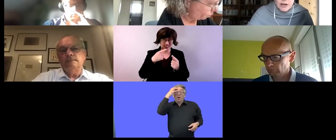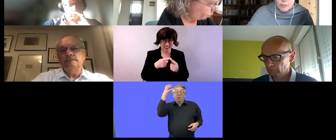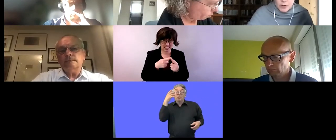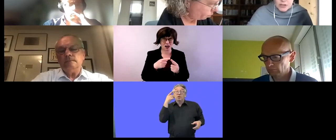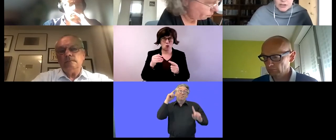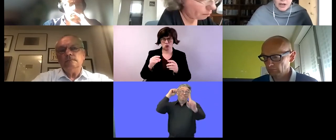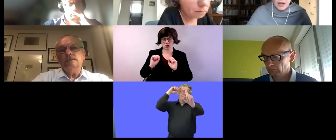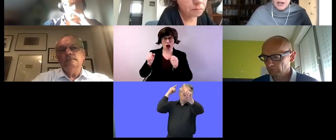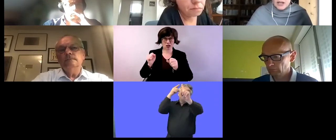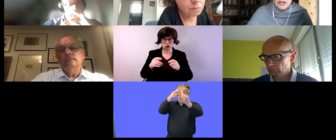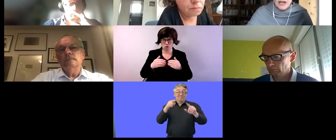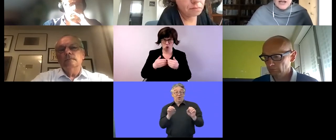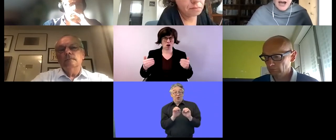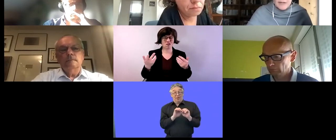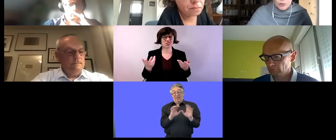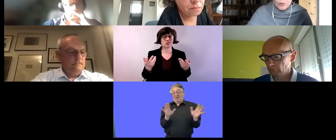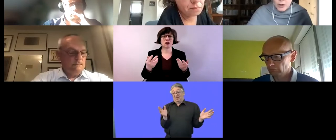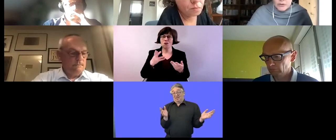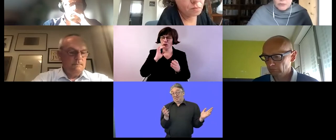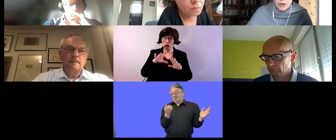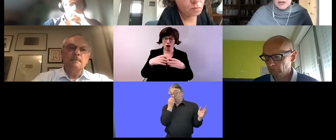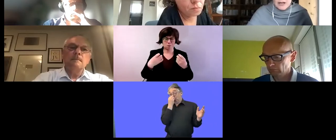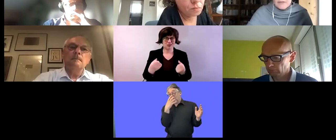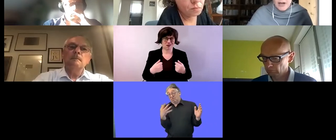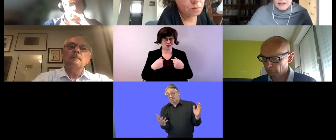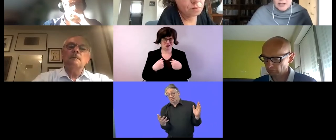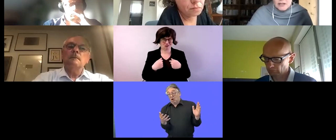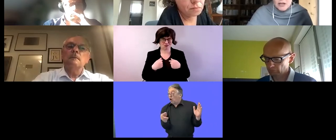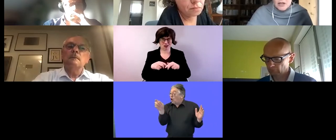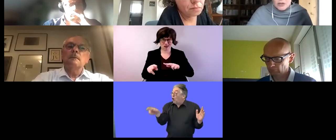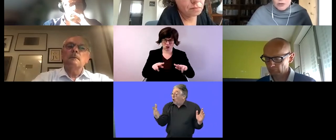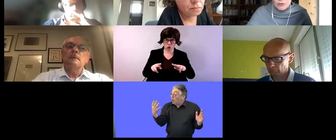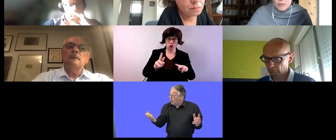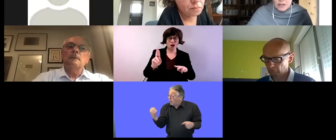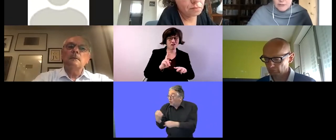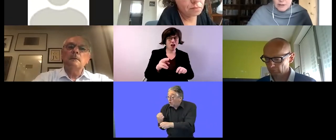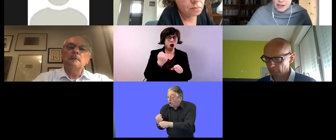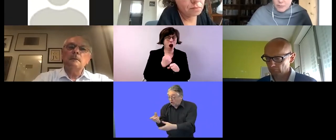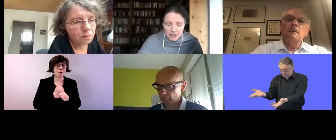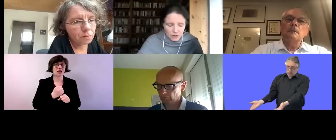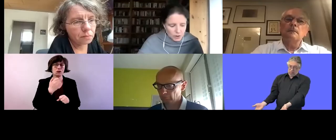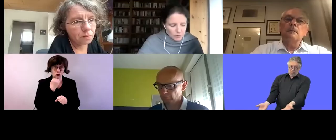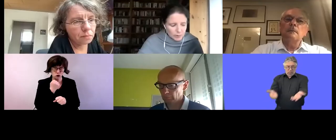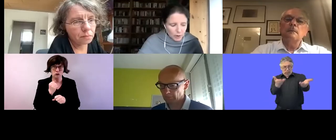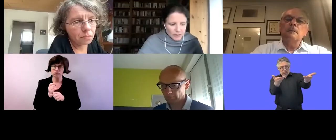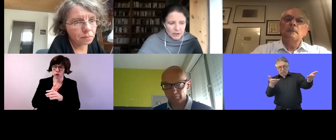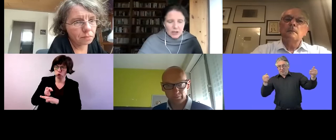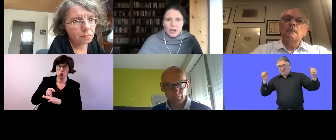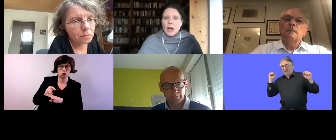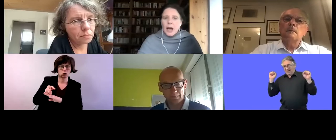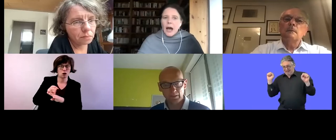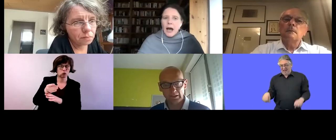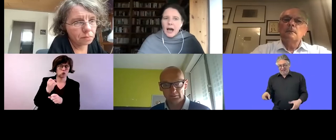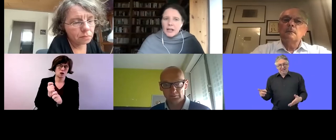everybody uh can have who wants to work can have access to meaningful and mainstream employment